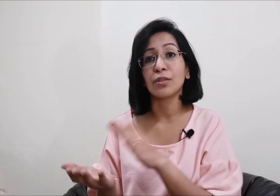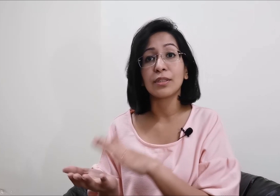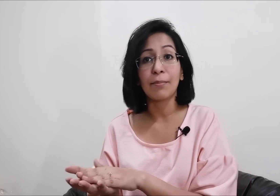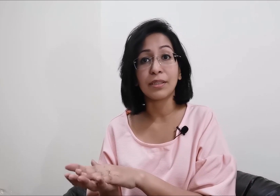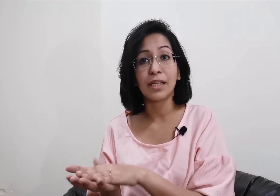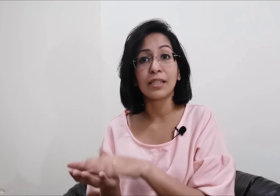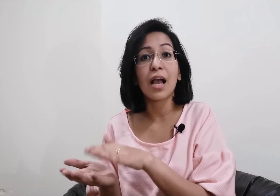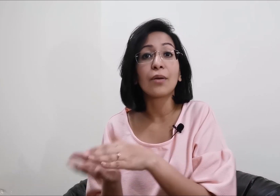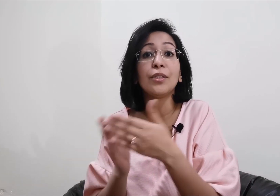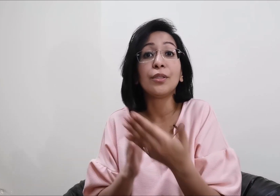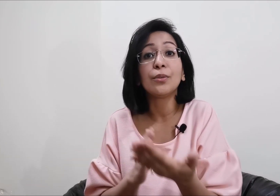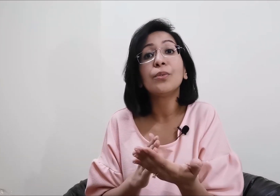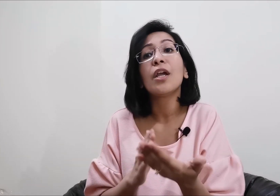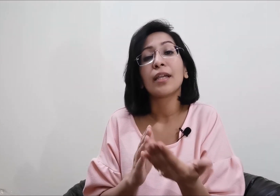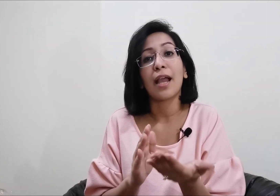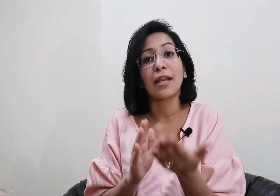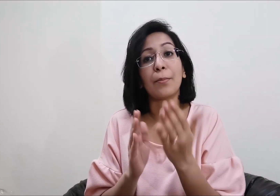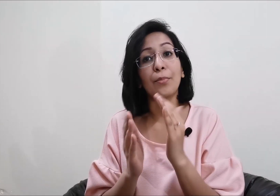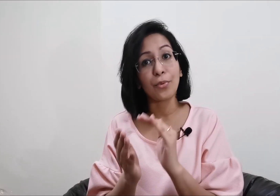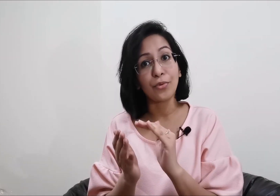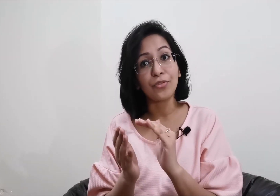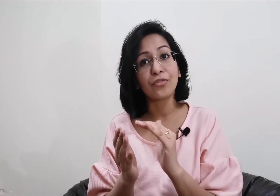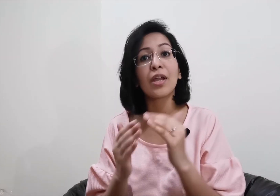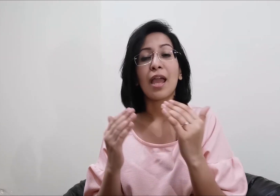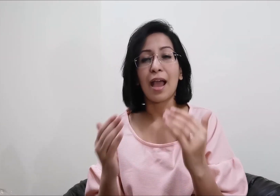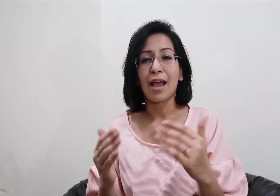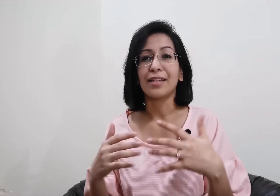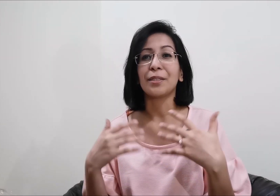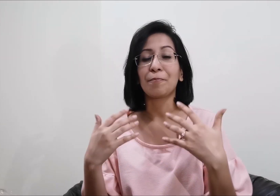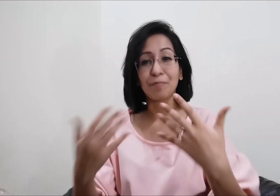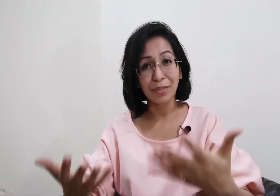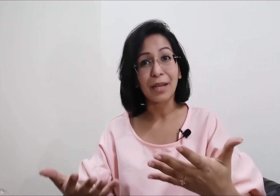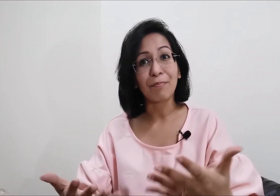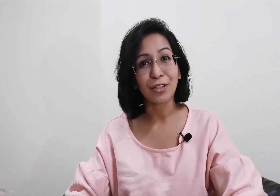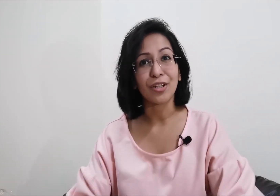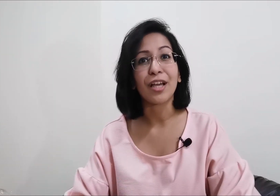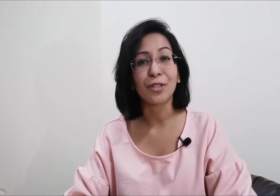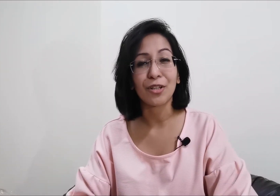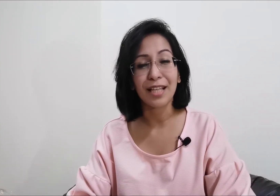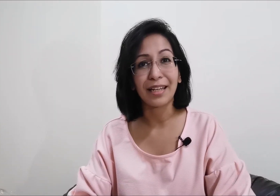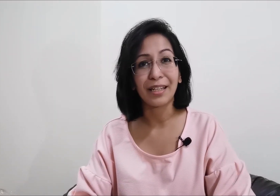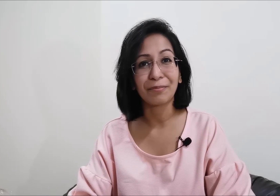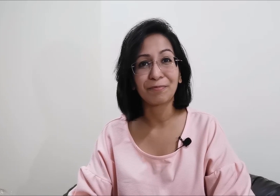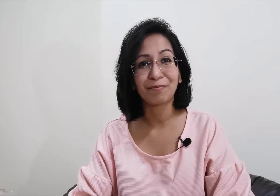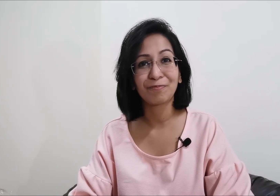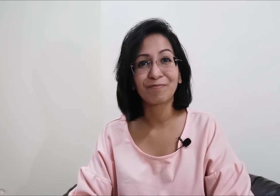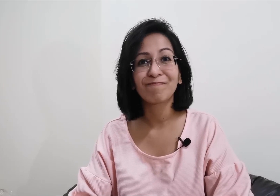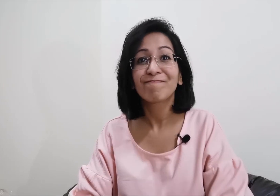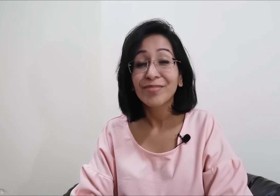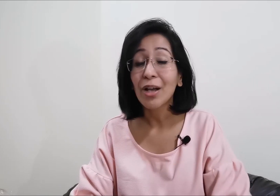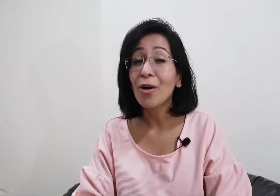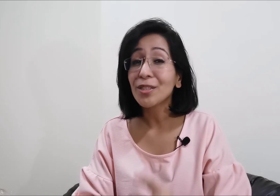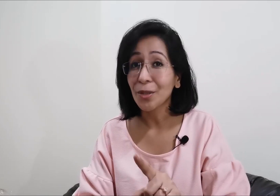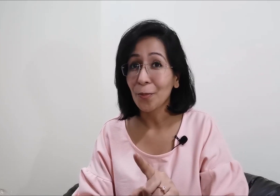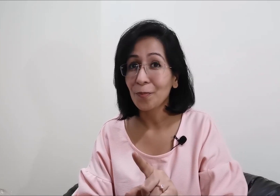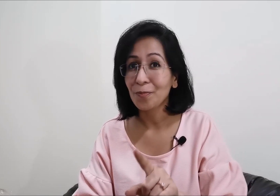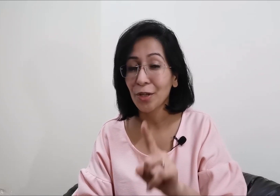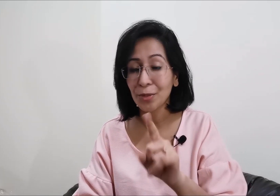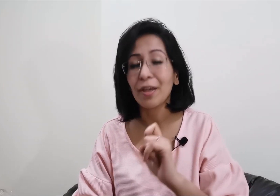those same mistakes how you can improve and get better at your signing also not to